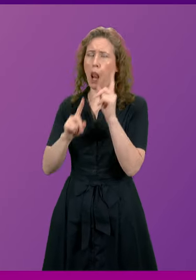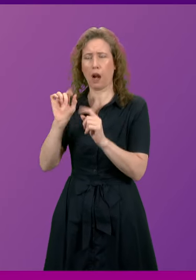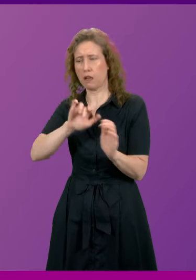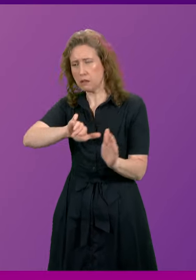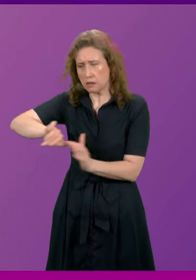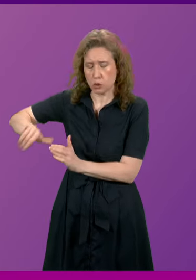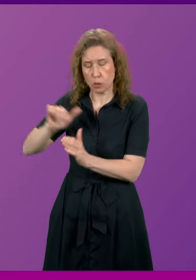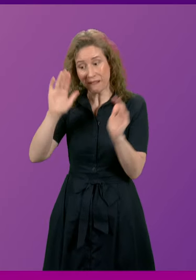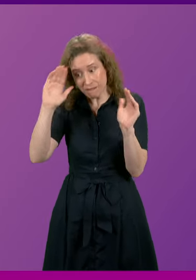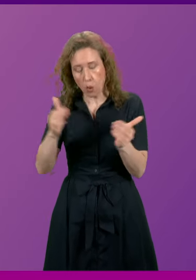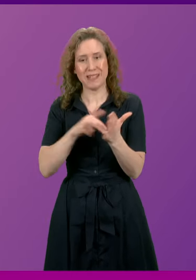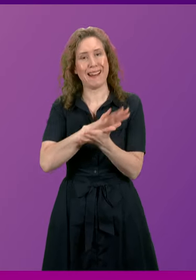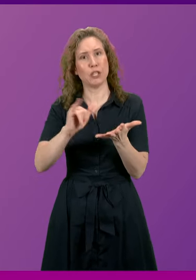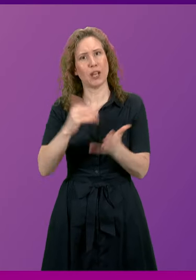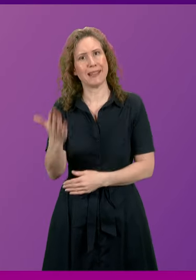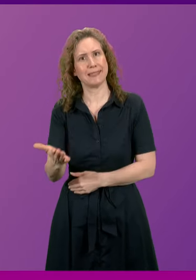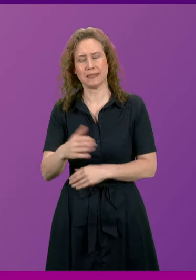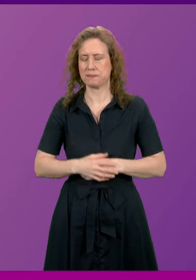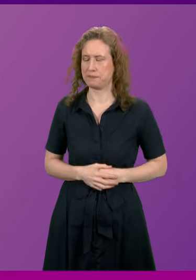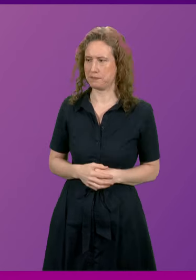public money? First Minister.